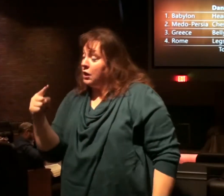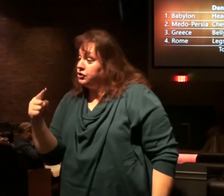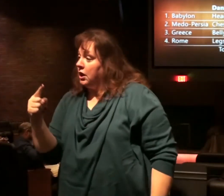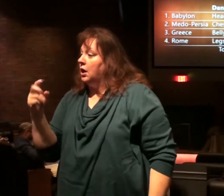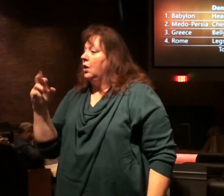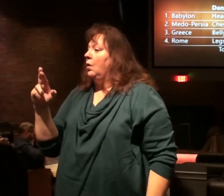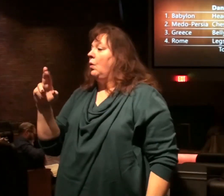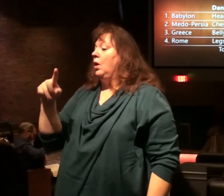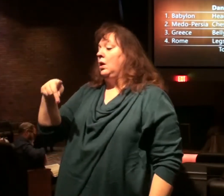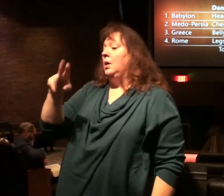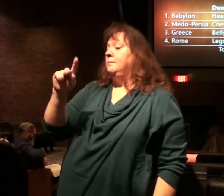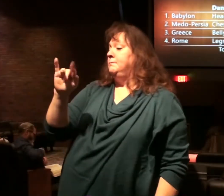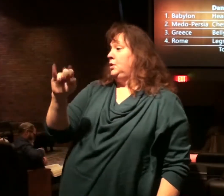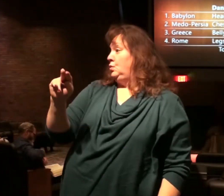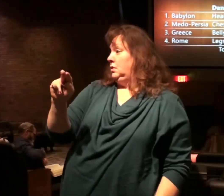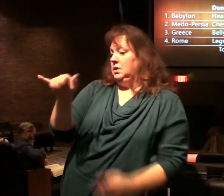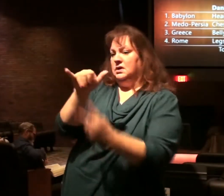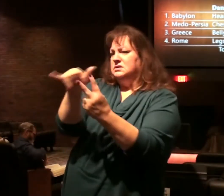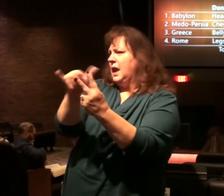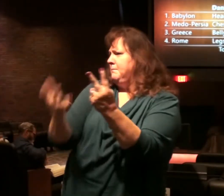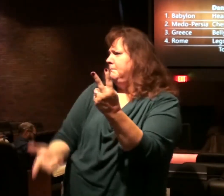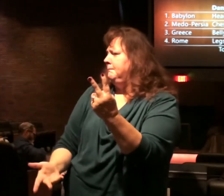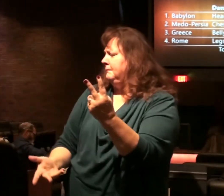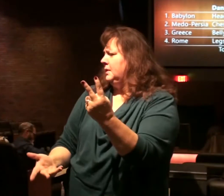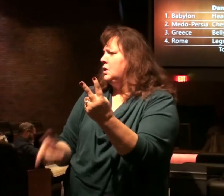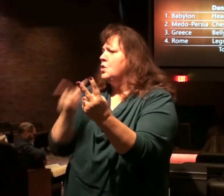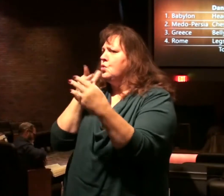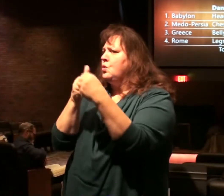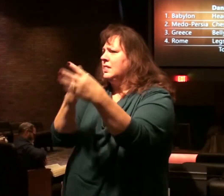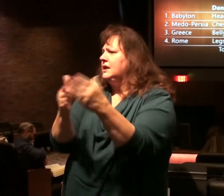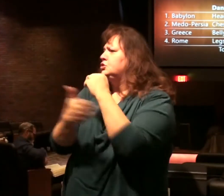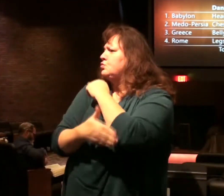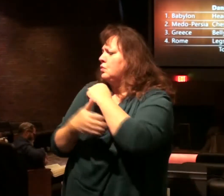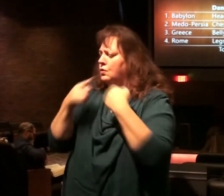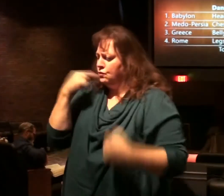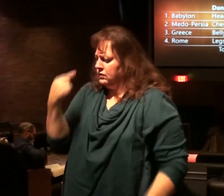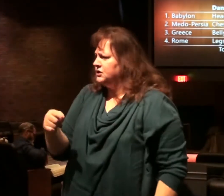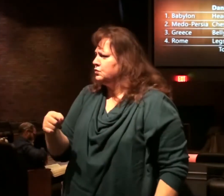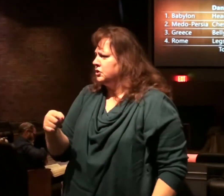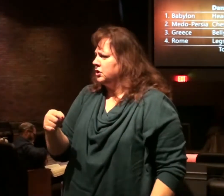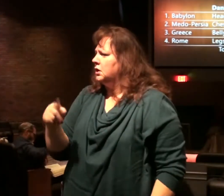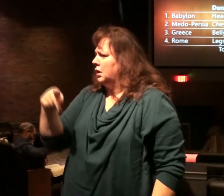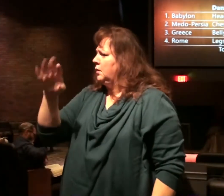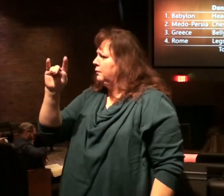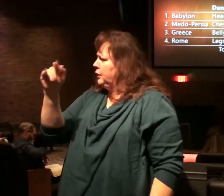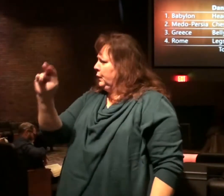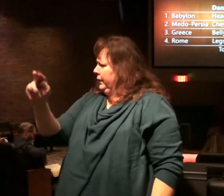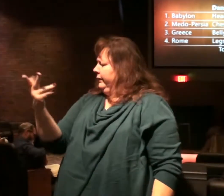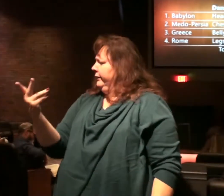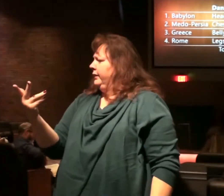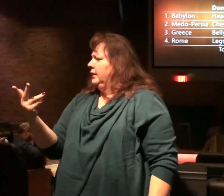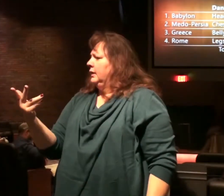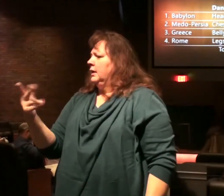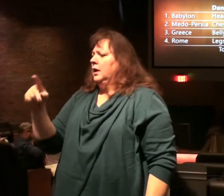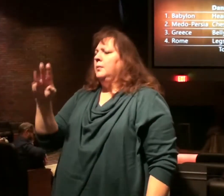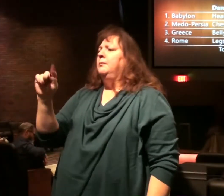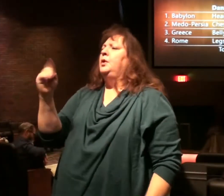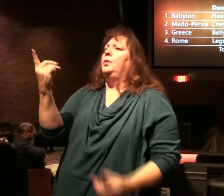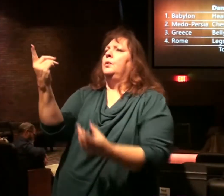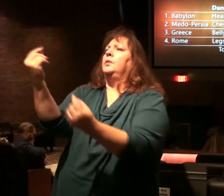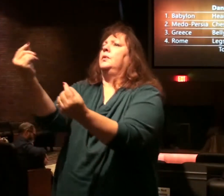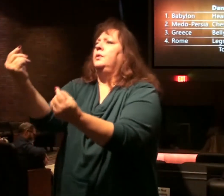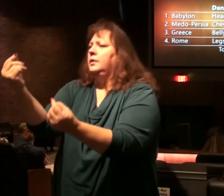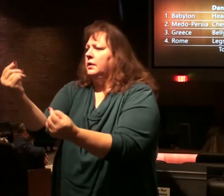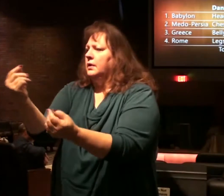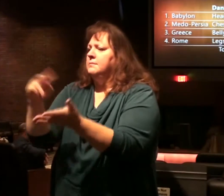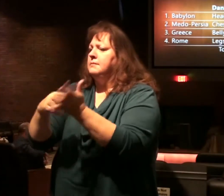might talk about Putin, who is the leader of Russia, who is it interchangeably. What is Putin going to do? We mean,